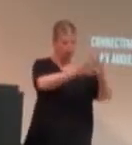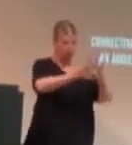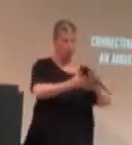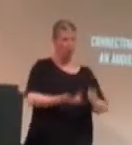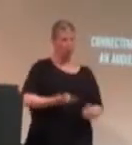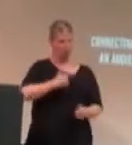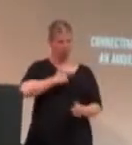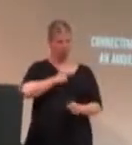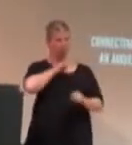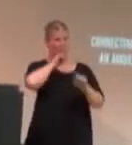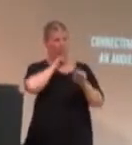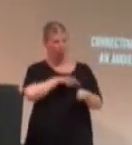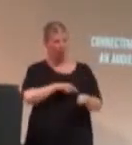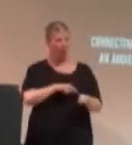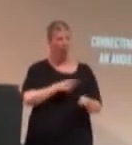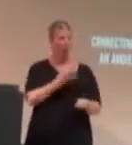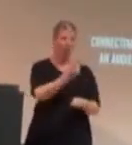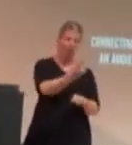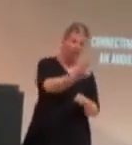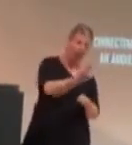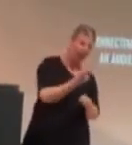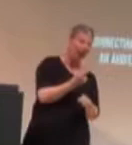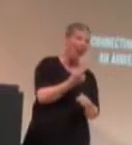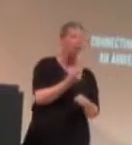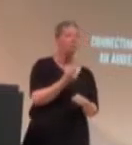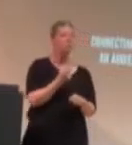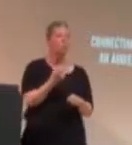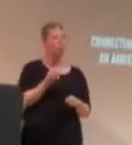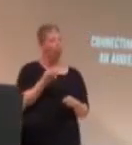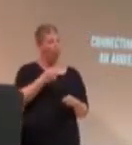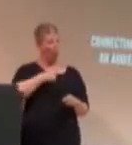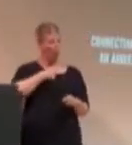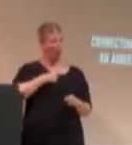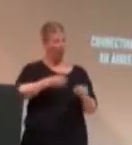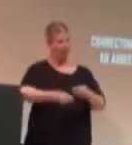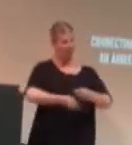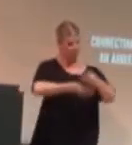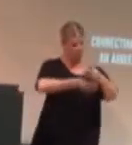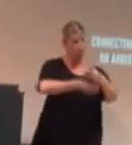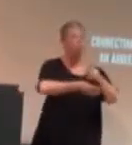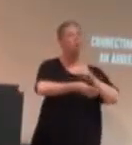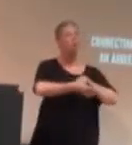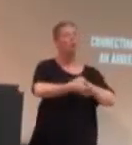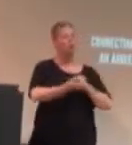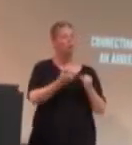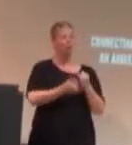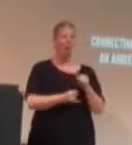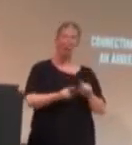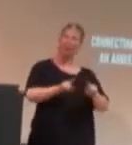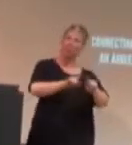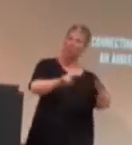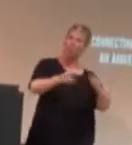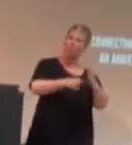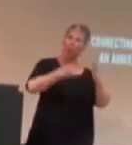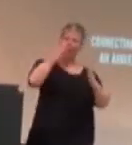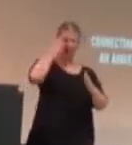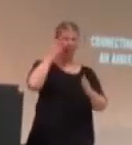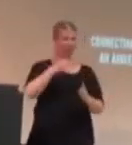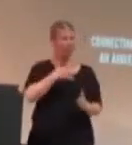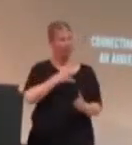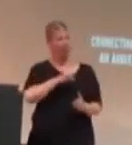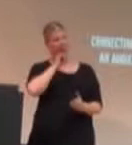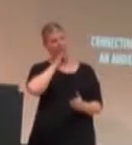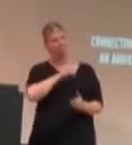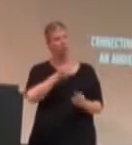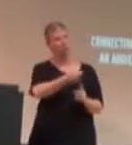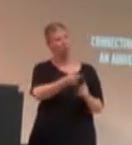-ended questions, whether you ask a question at the end of your video, or you are posting on Tumblr and say, read, blog, what you think of this. I don't know how